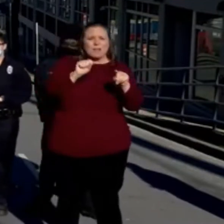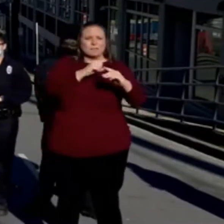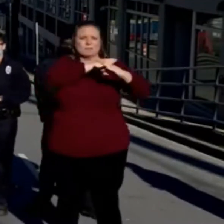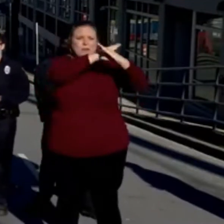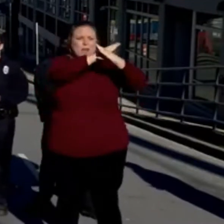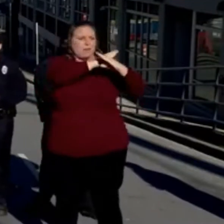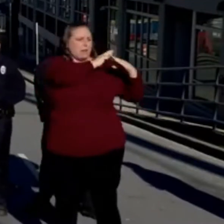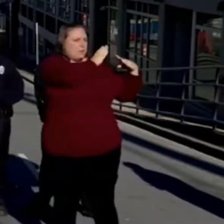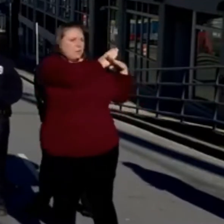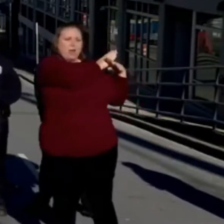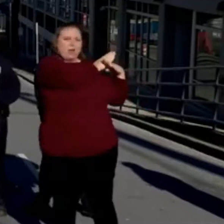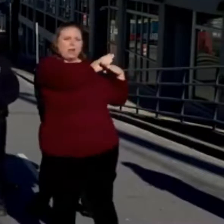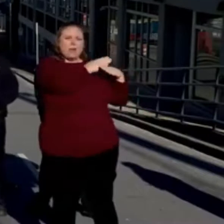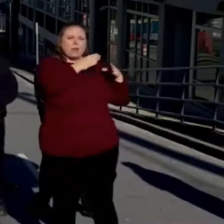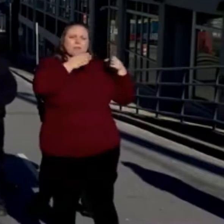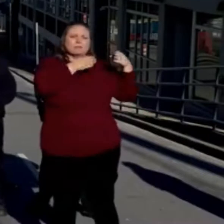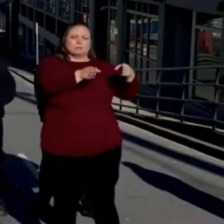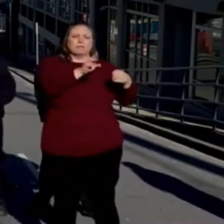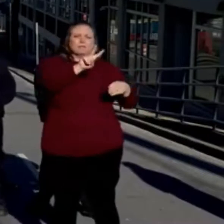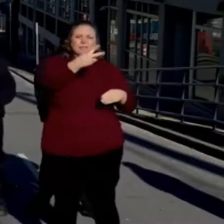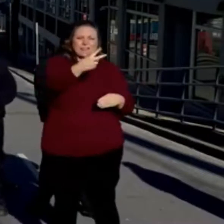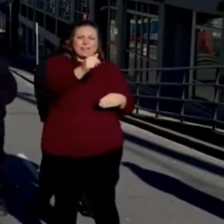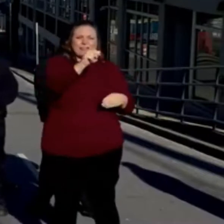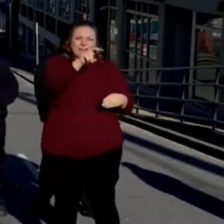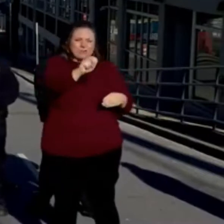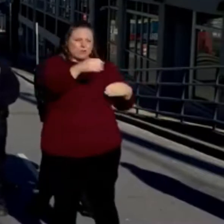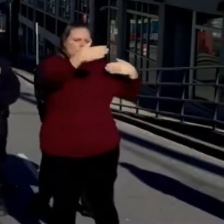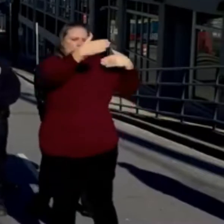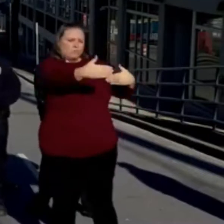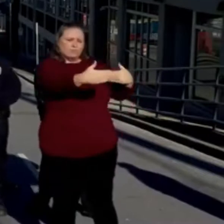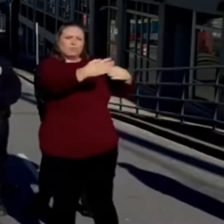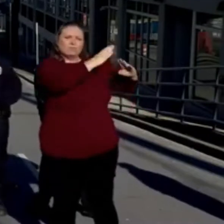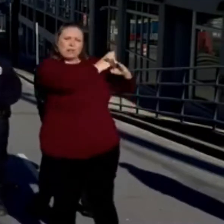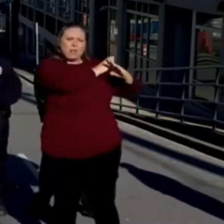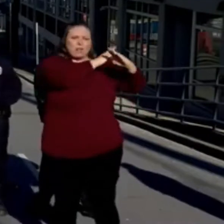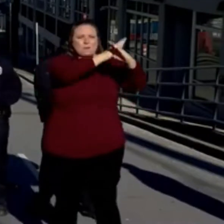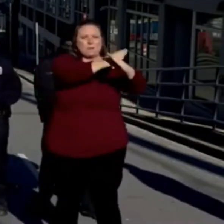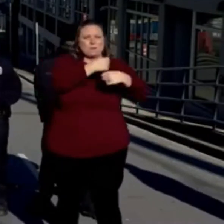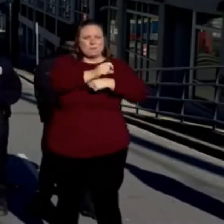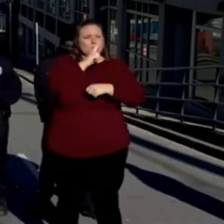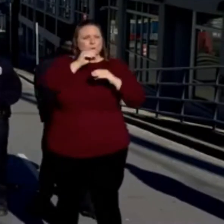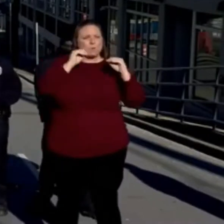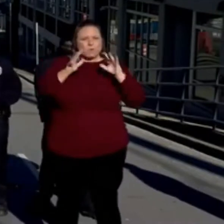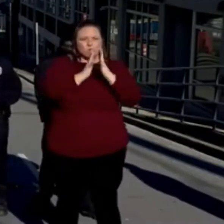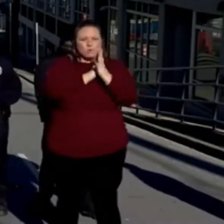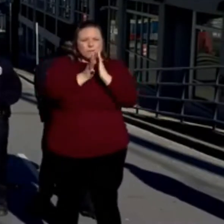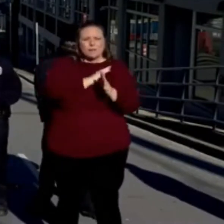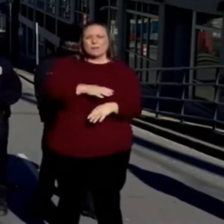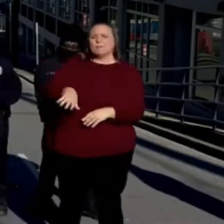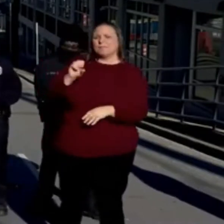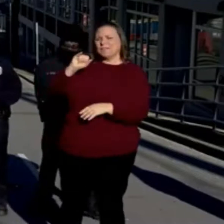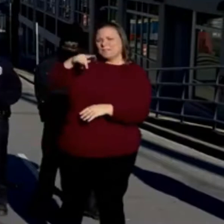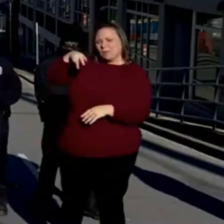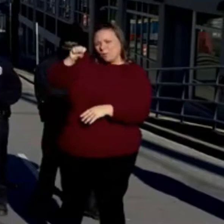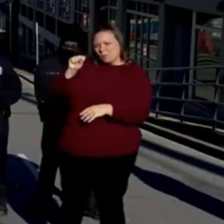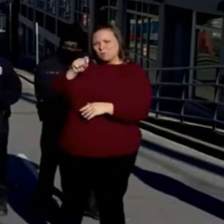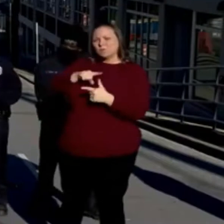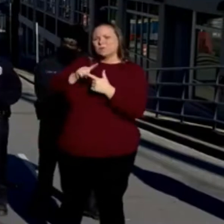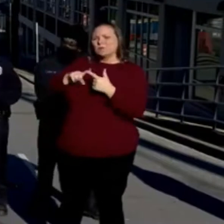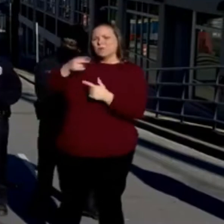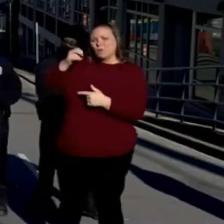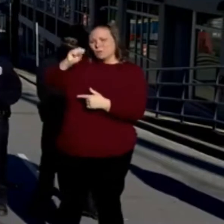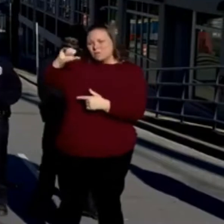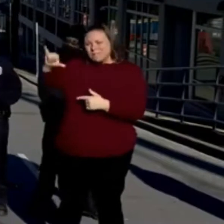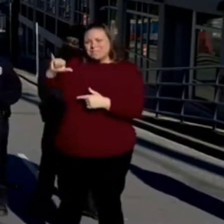block off second in Broadway, second in Commerce. They did. Officer Sipos and Hosey went